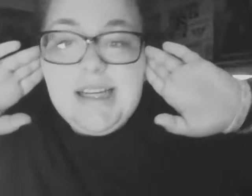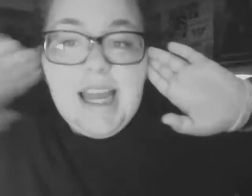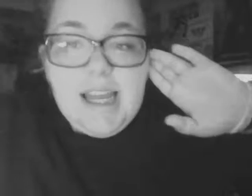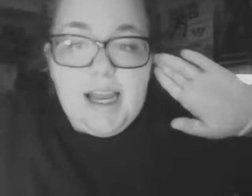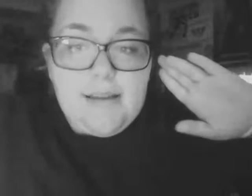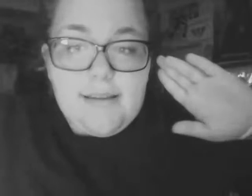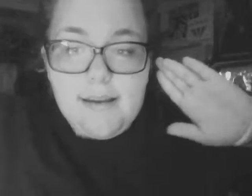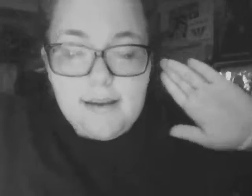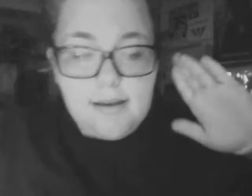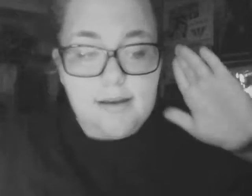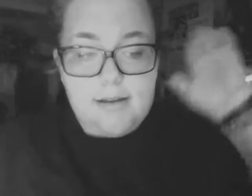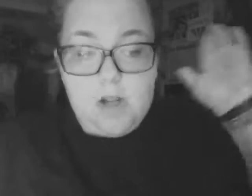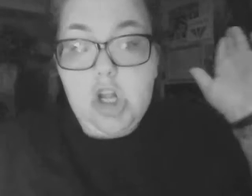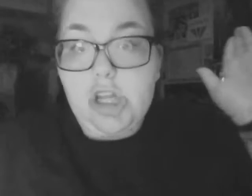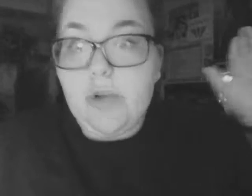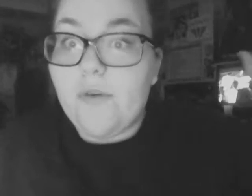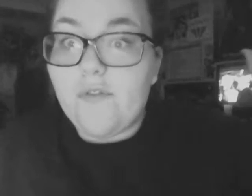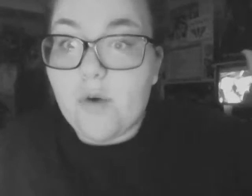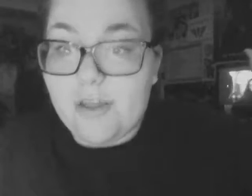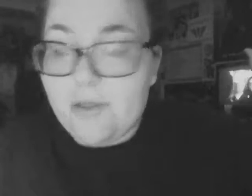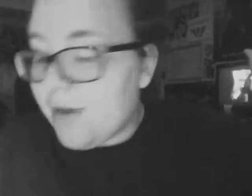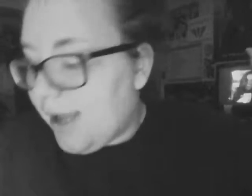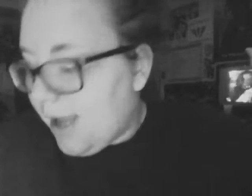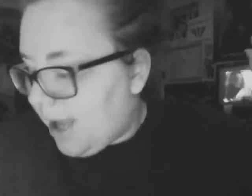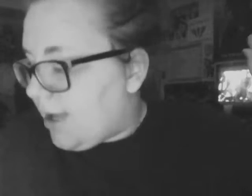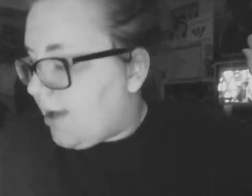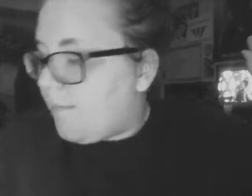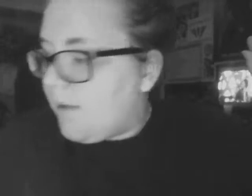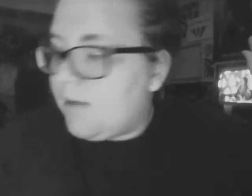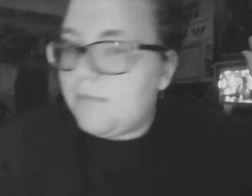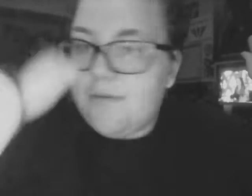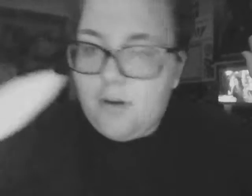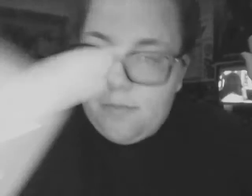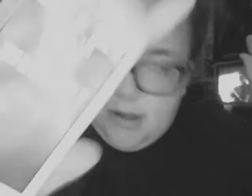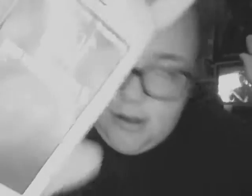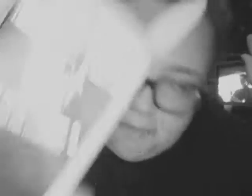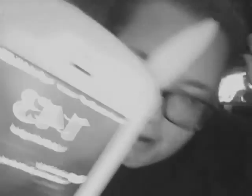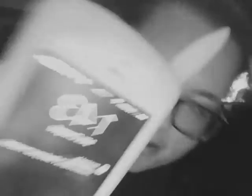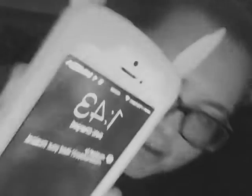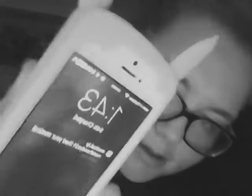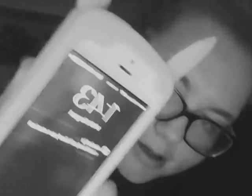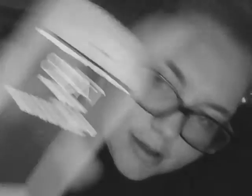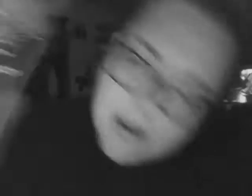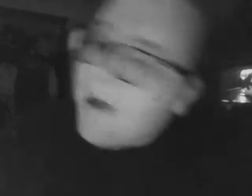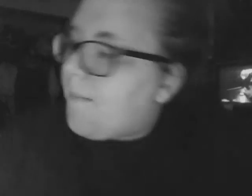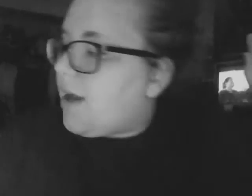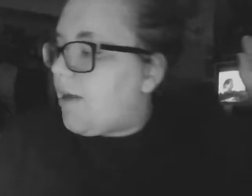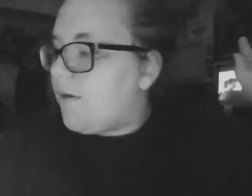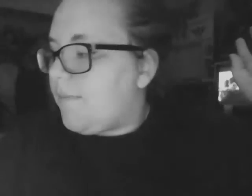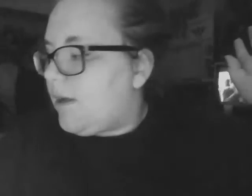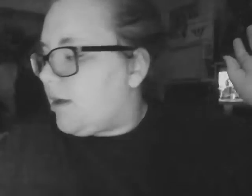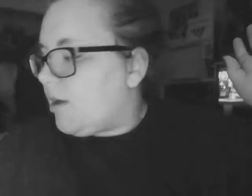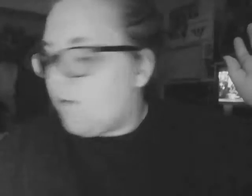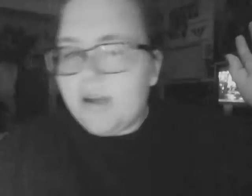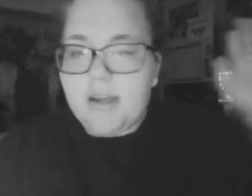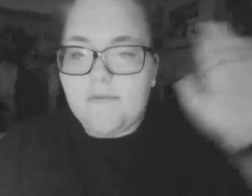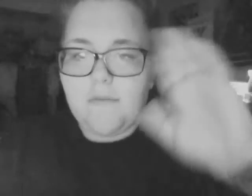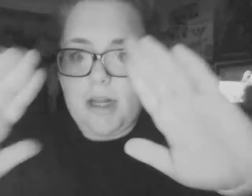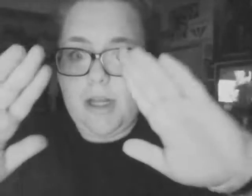Hey guys, it is currently 1.43am, if you don't believe me, then there it is. But I want to make a quick video